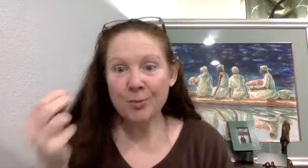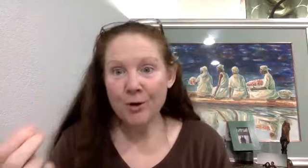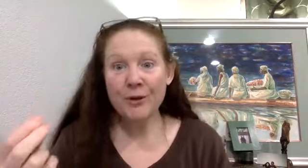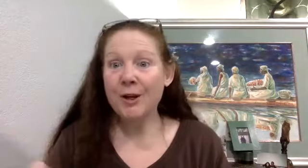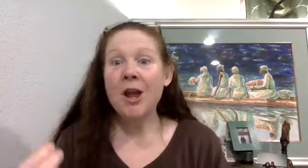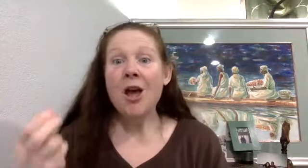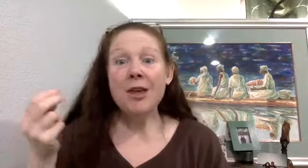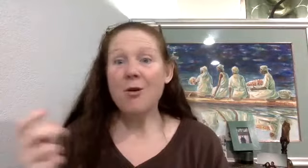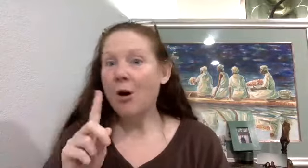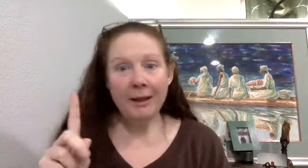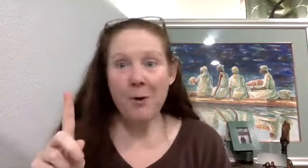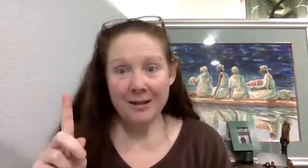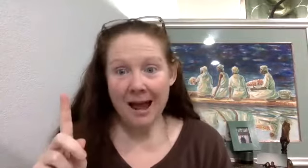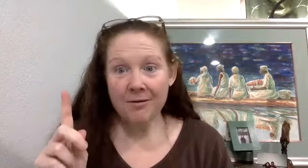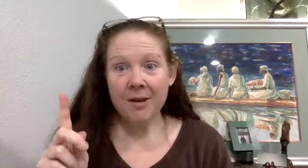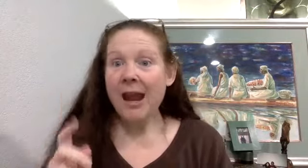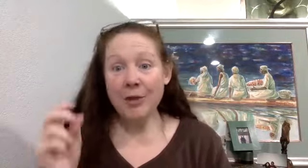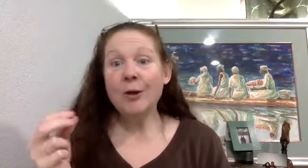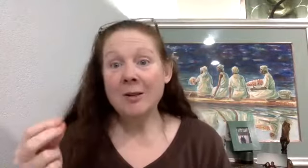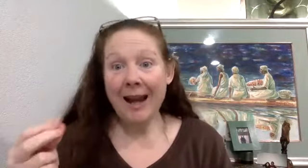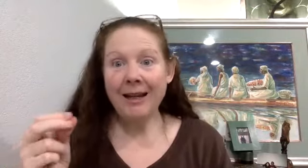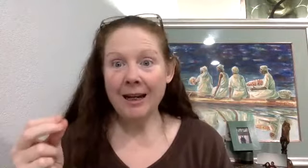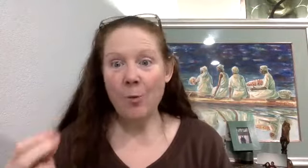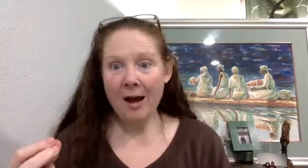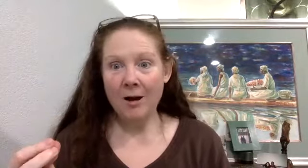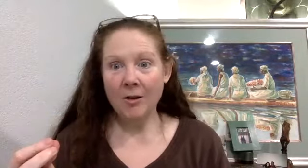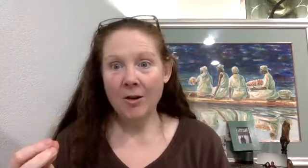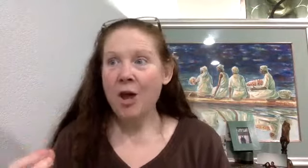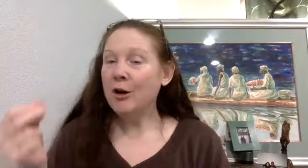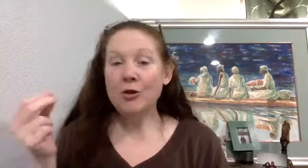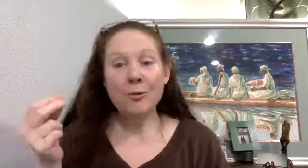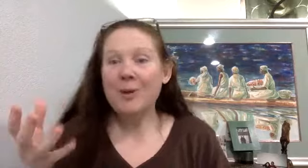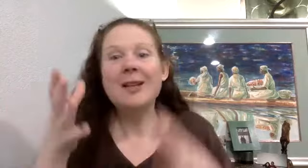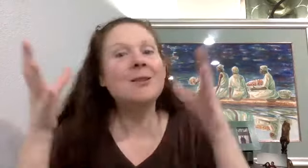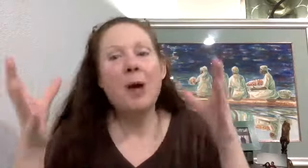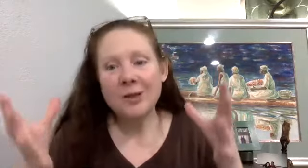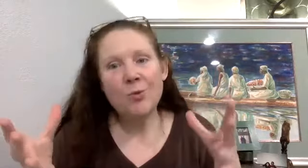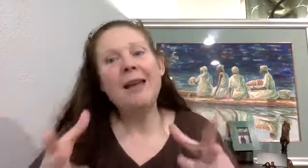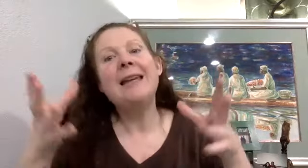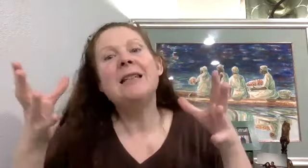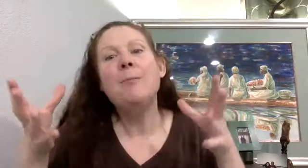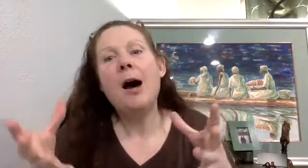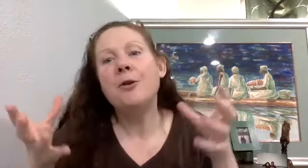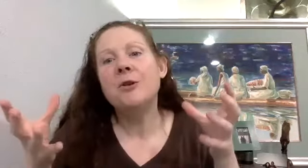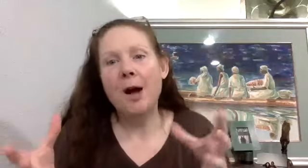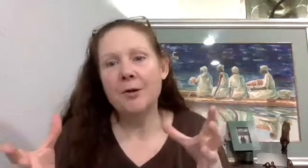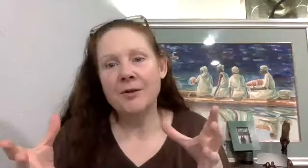person that only one death, and they're containing it well. They're doing, because Botswana is a modern democracy.